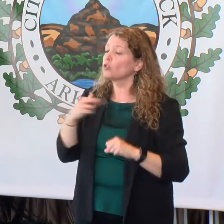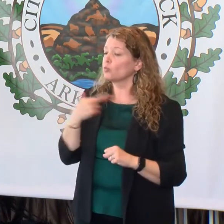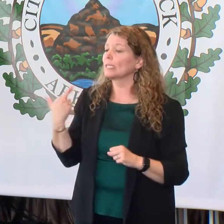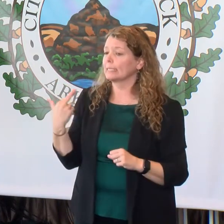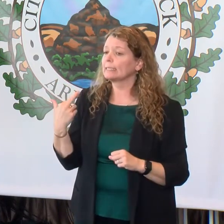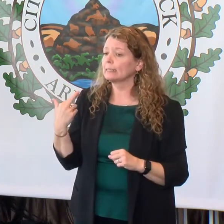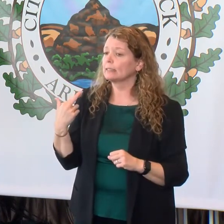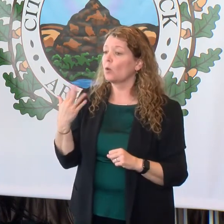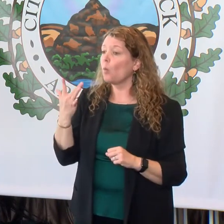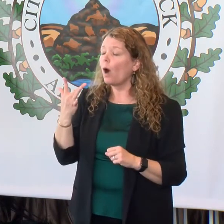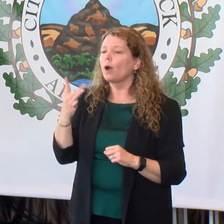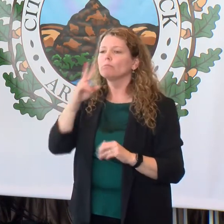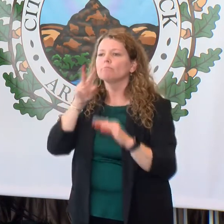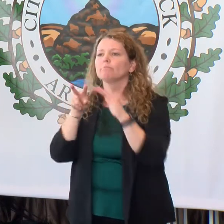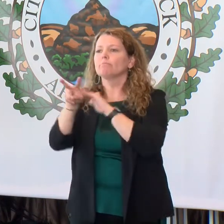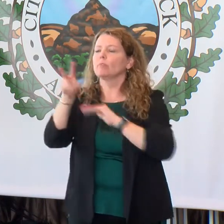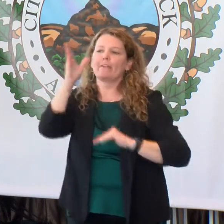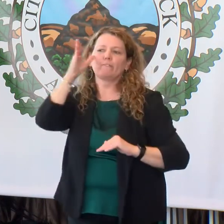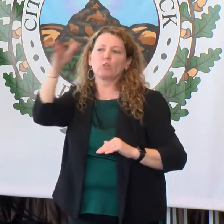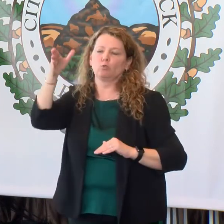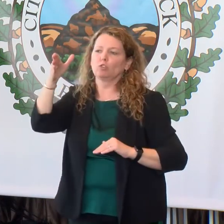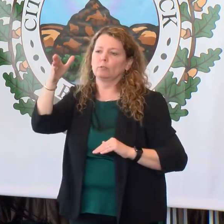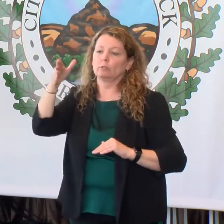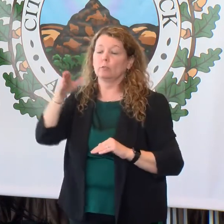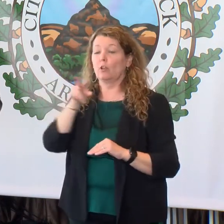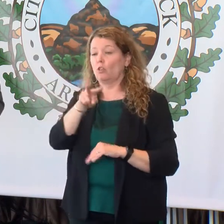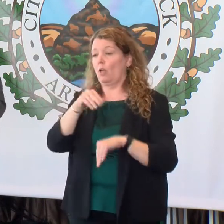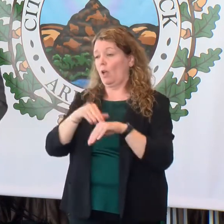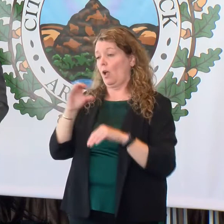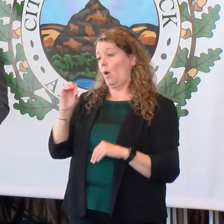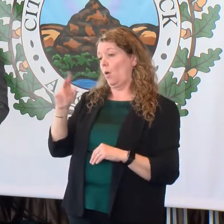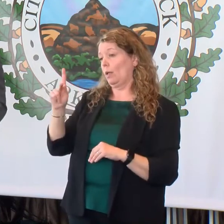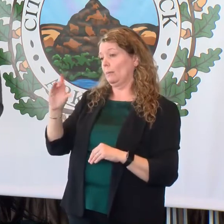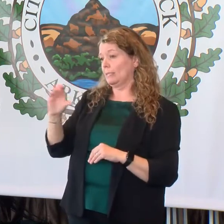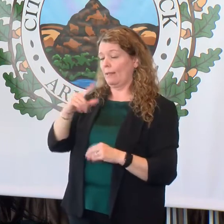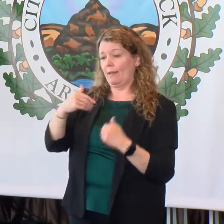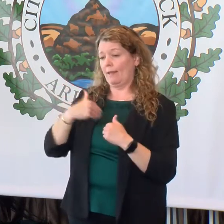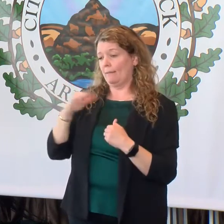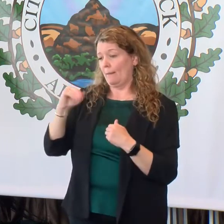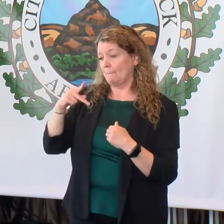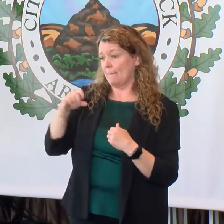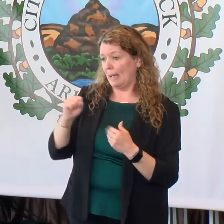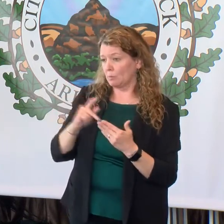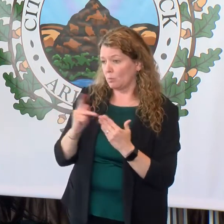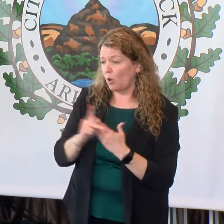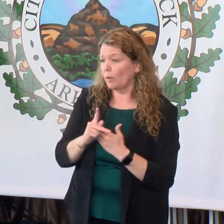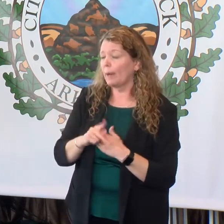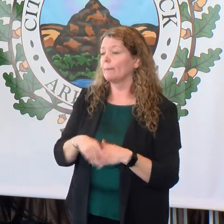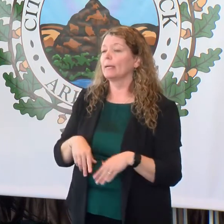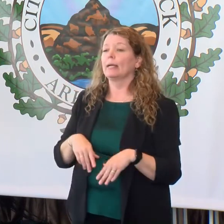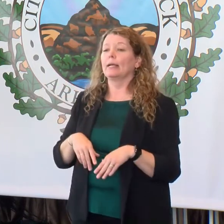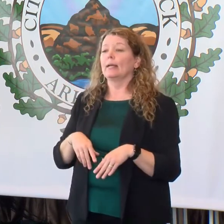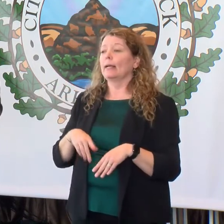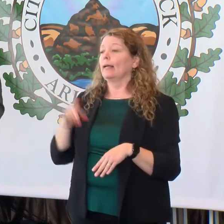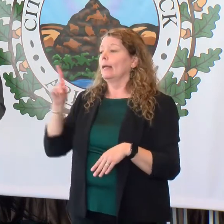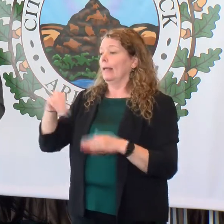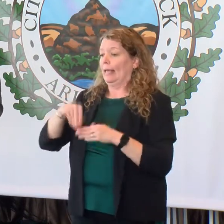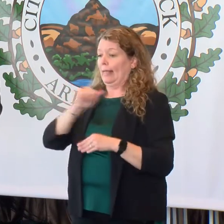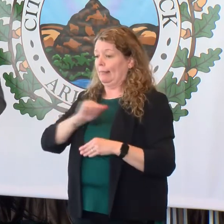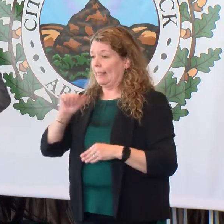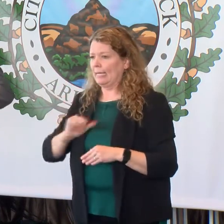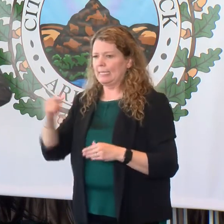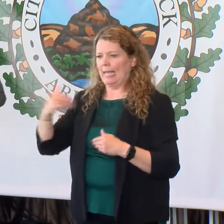to forward the future. And so you look at Oklahoma City, they had a MAPS program. You think about Atlanta. They had Marta and Hartsfield